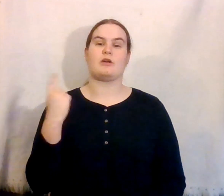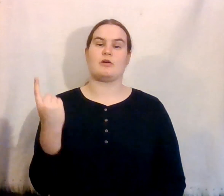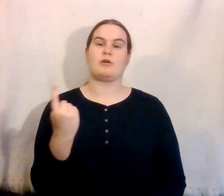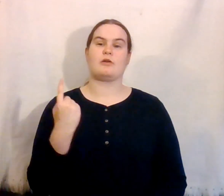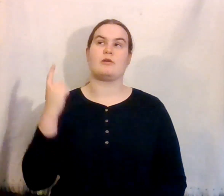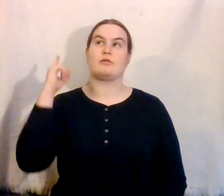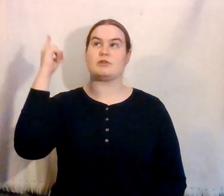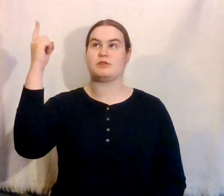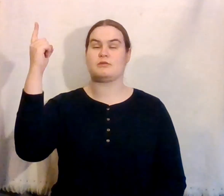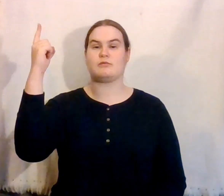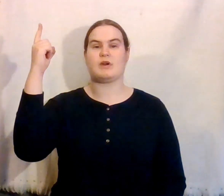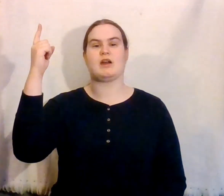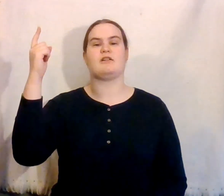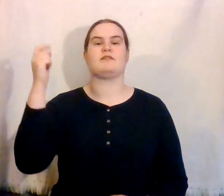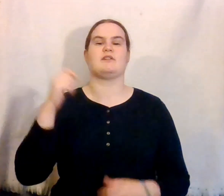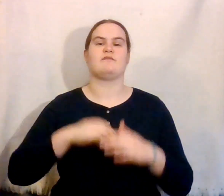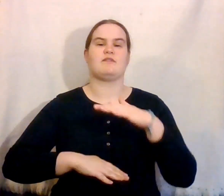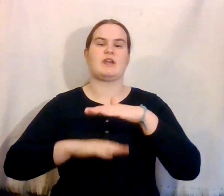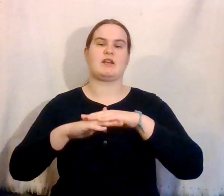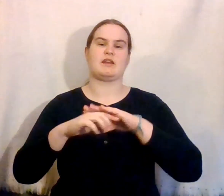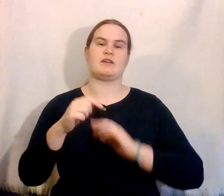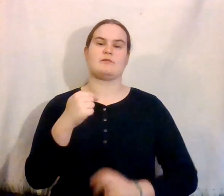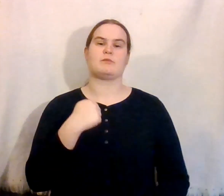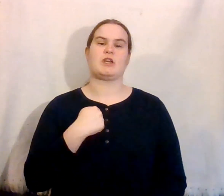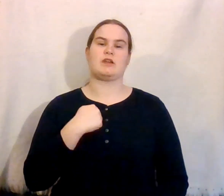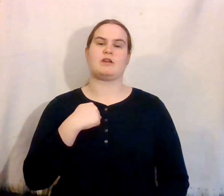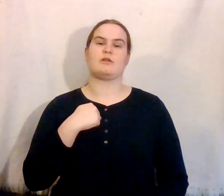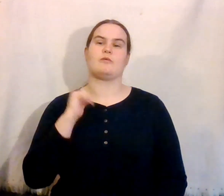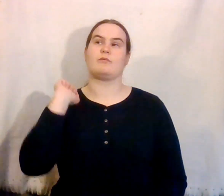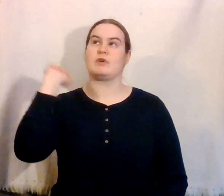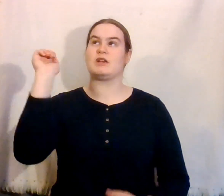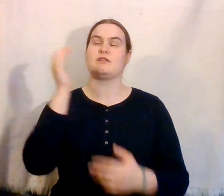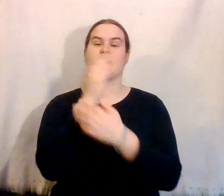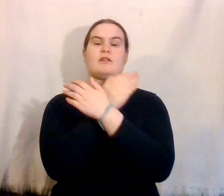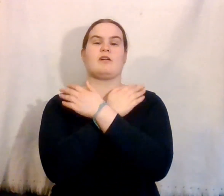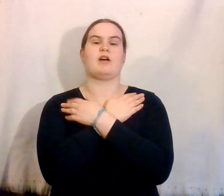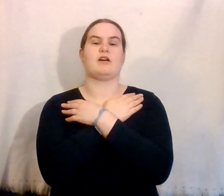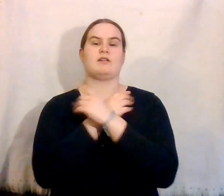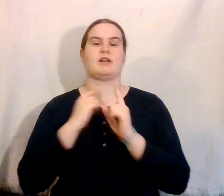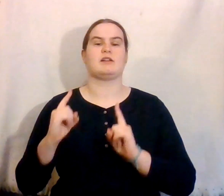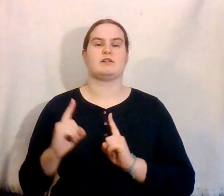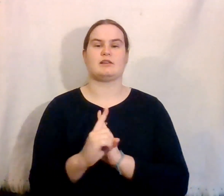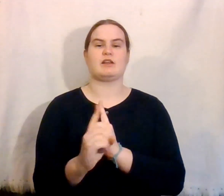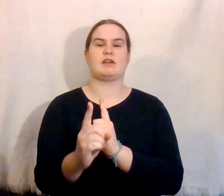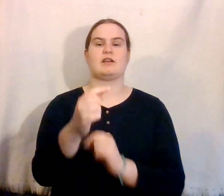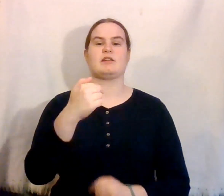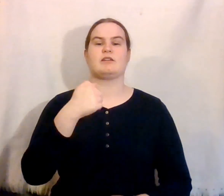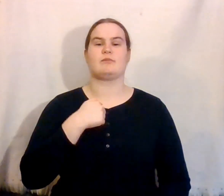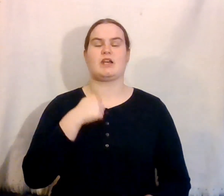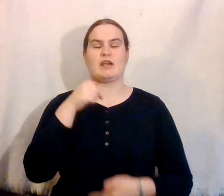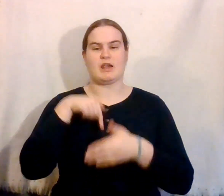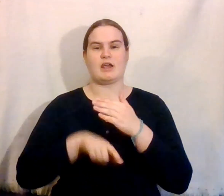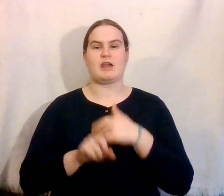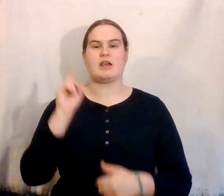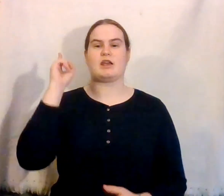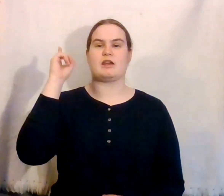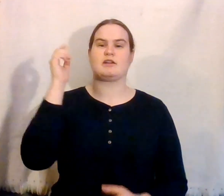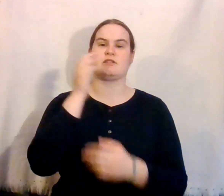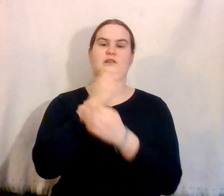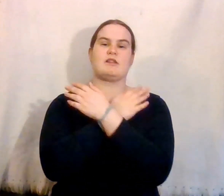who you are And fill me with your heart And lead me in your